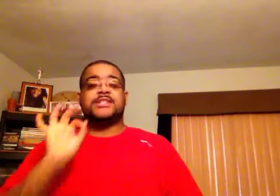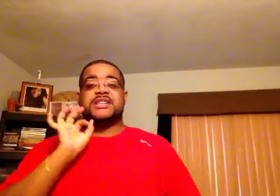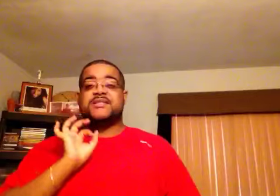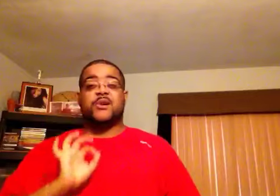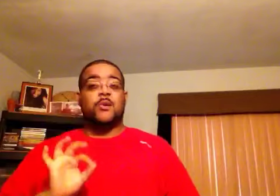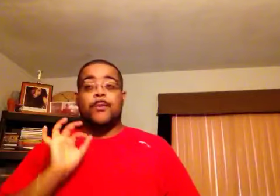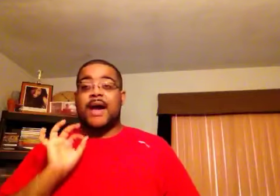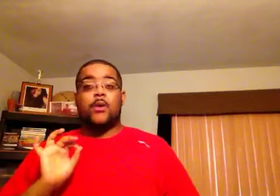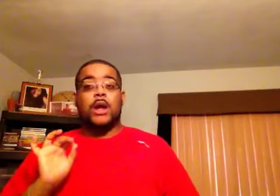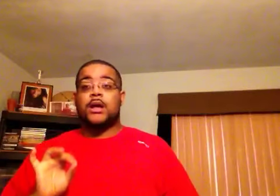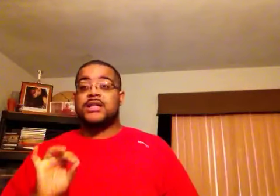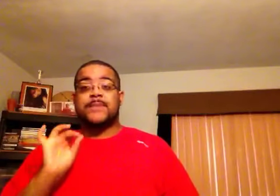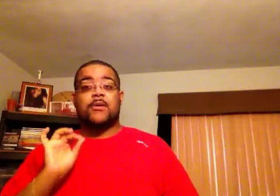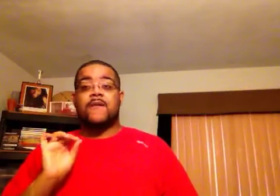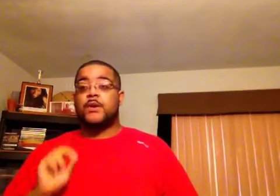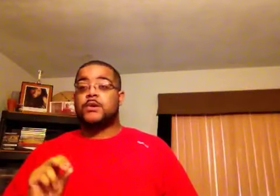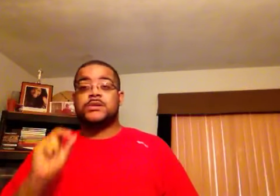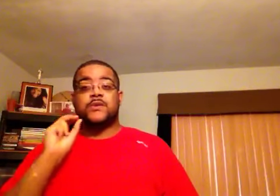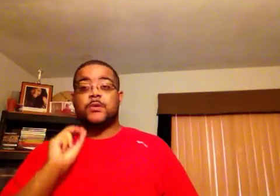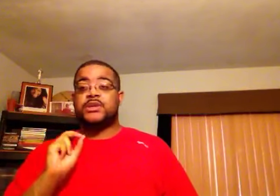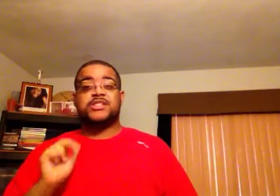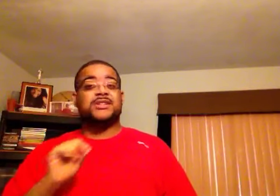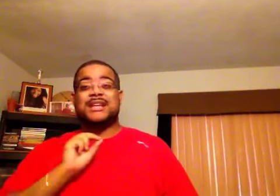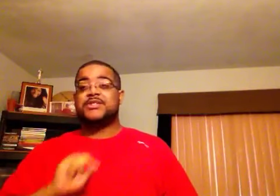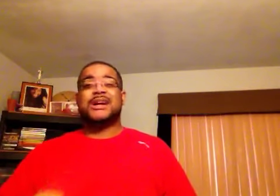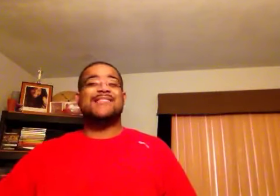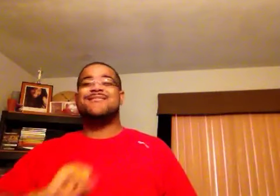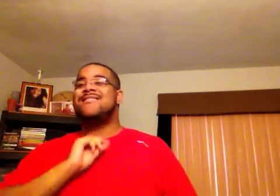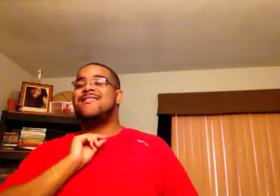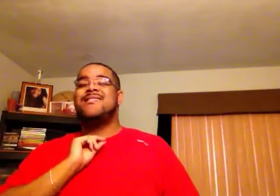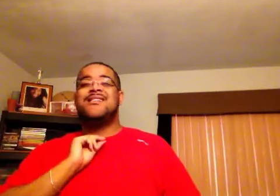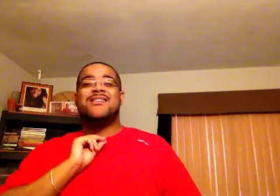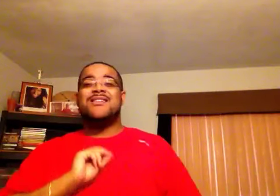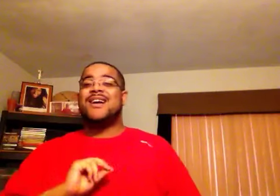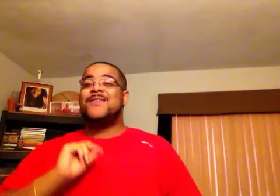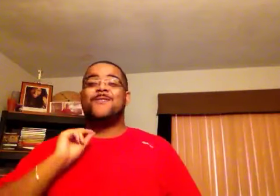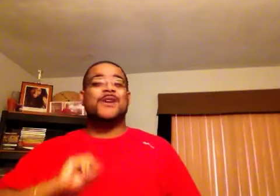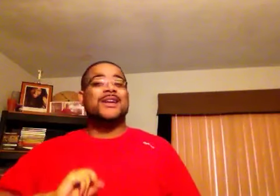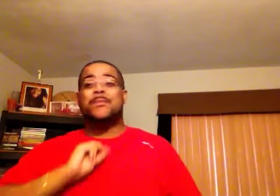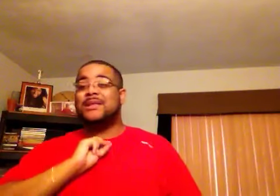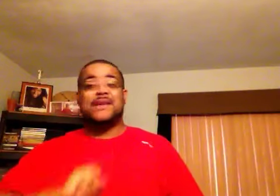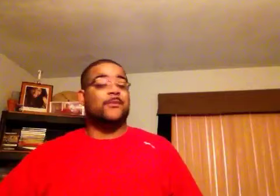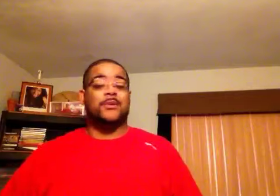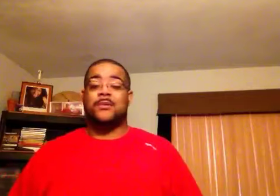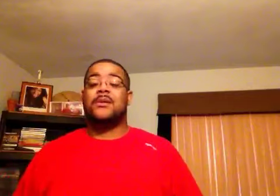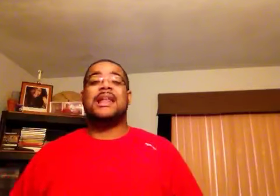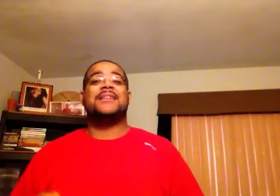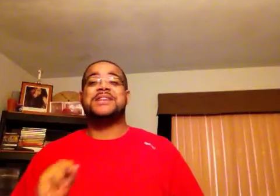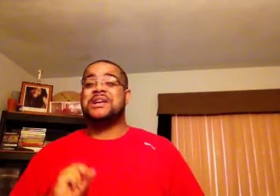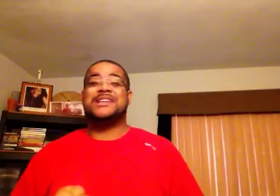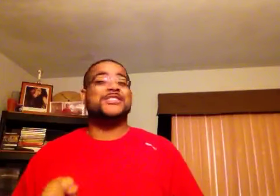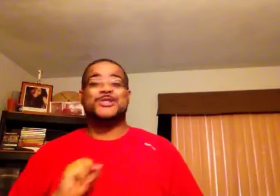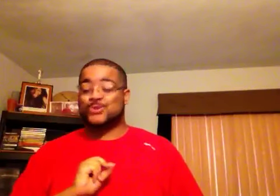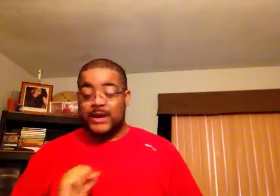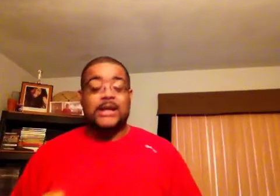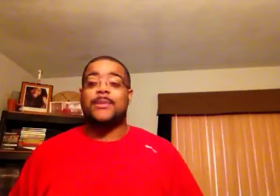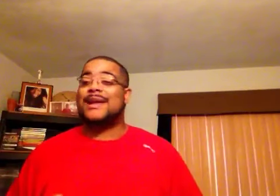especially his vocal background, his background vocals, his vocal production on that track, un-freaking-believable, and I'll tell you that straight up, and